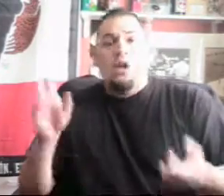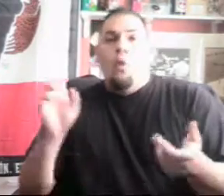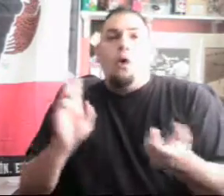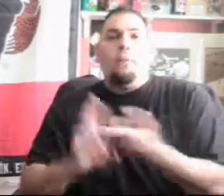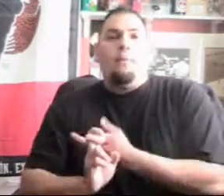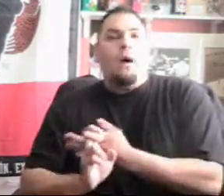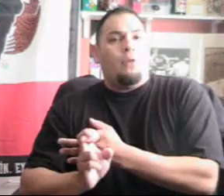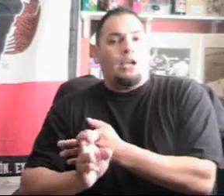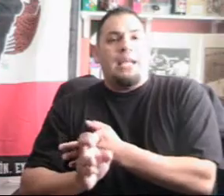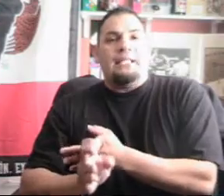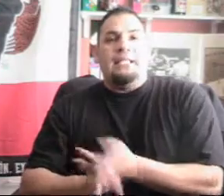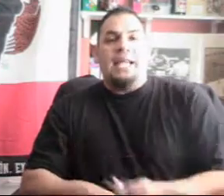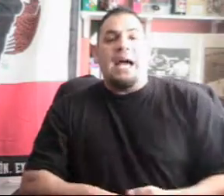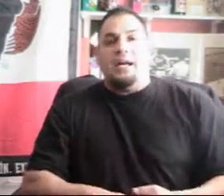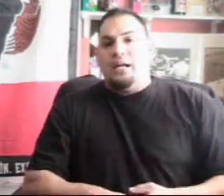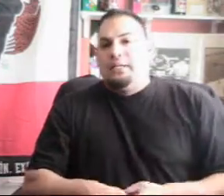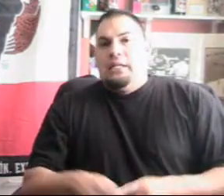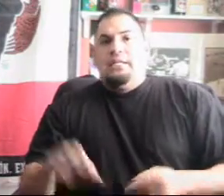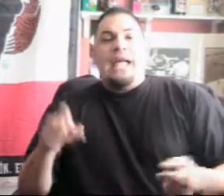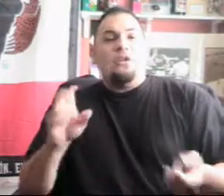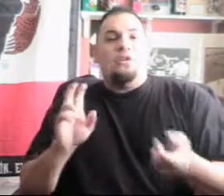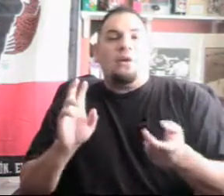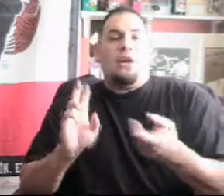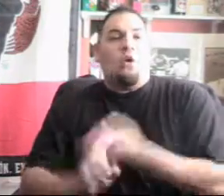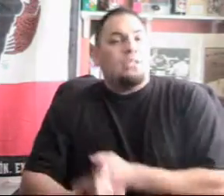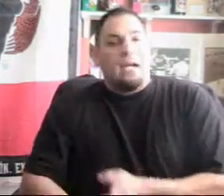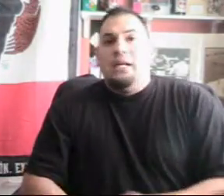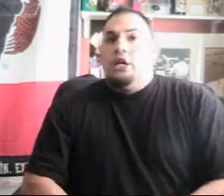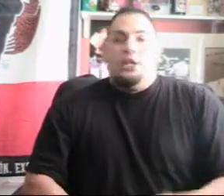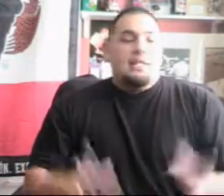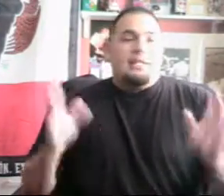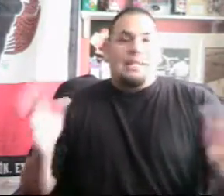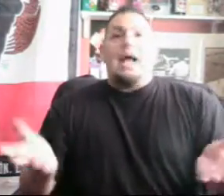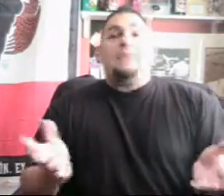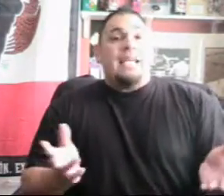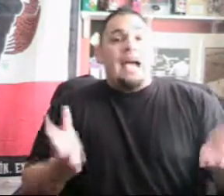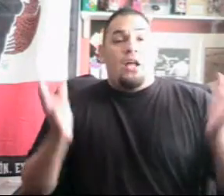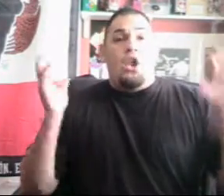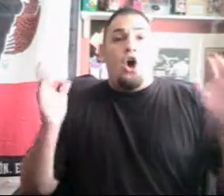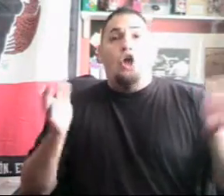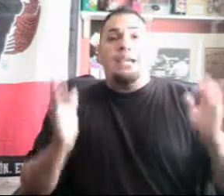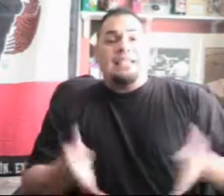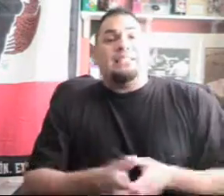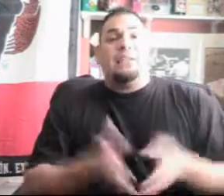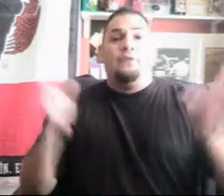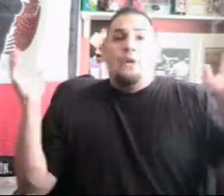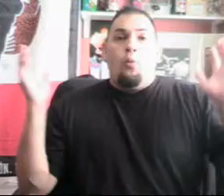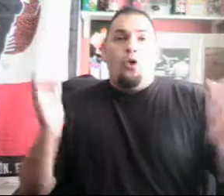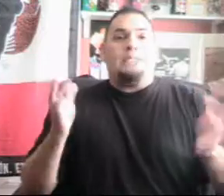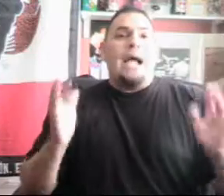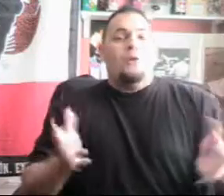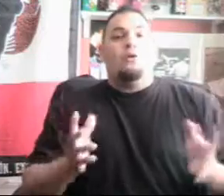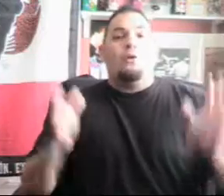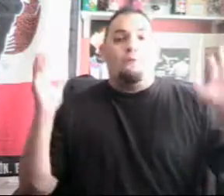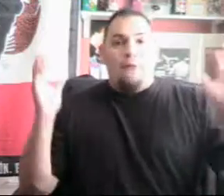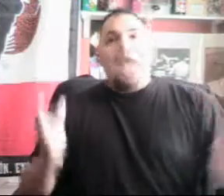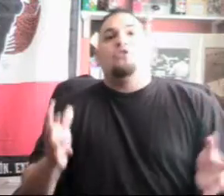had Juan Manuel Marquez. He's had, uh, Daniel Cervoza. This is a guy that's had a long list of world title fighters